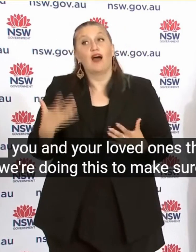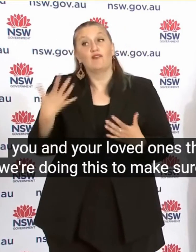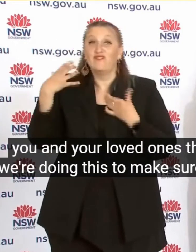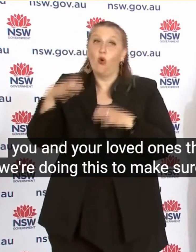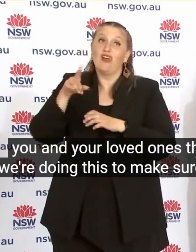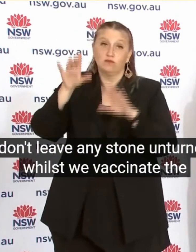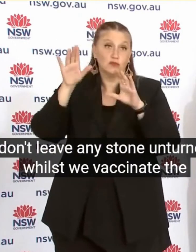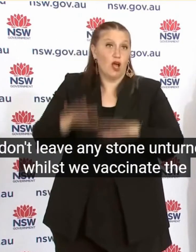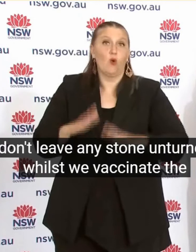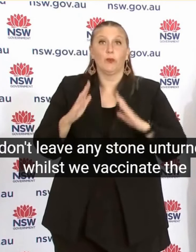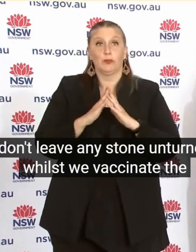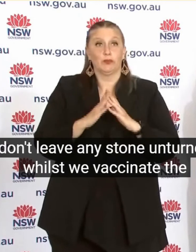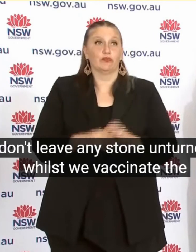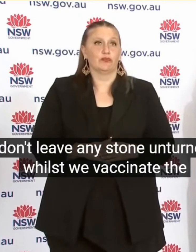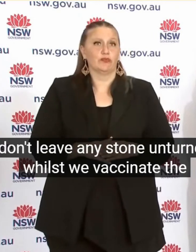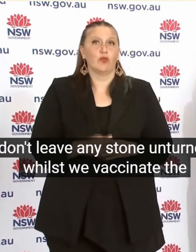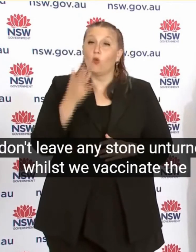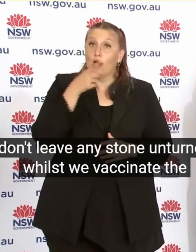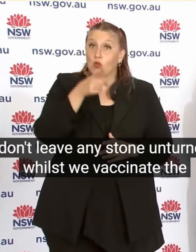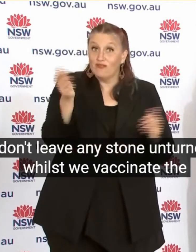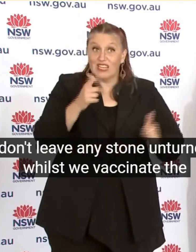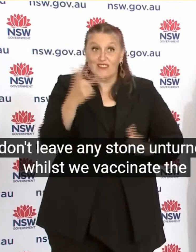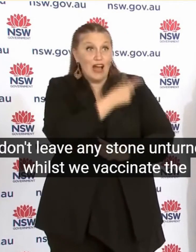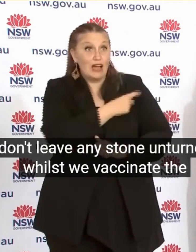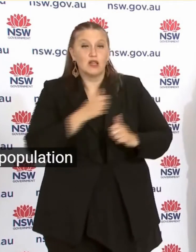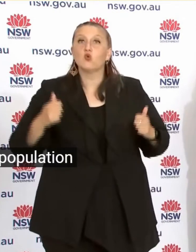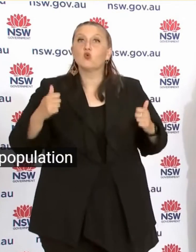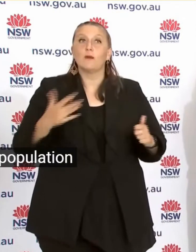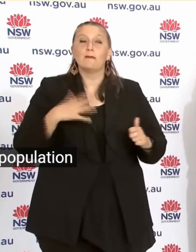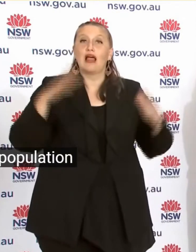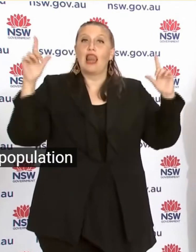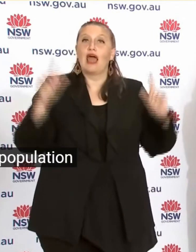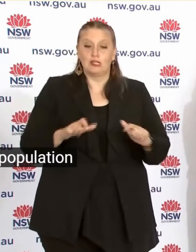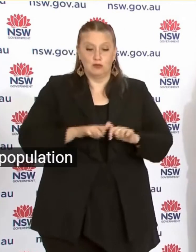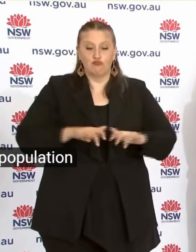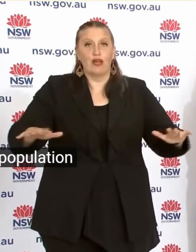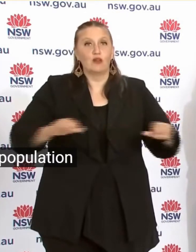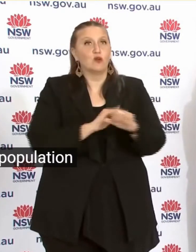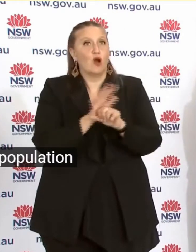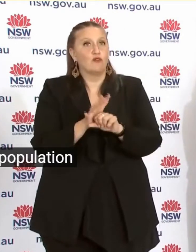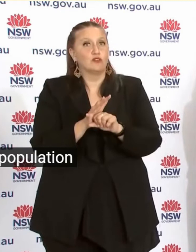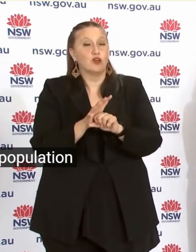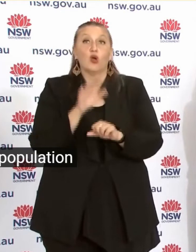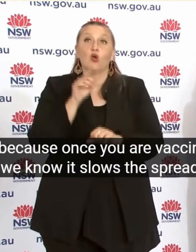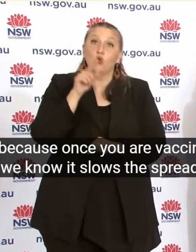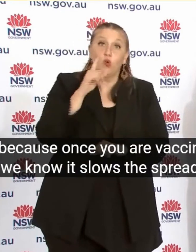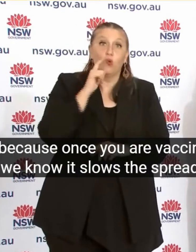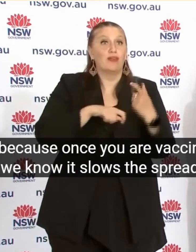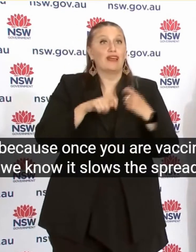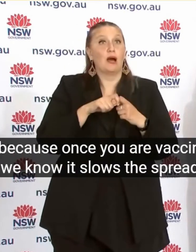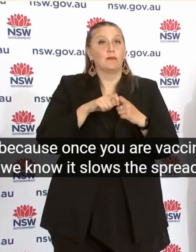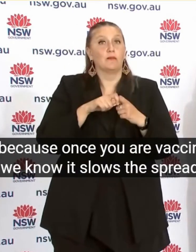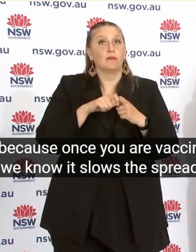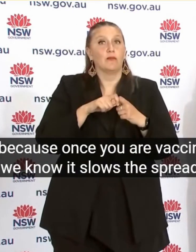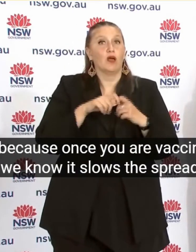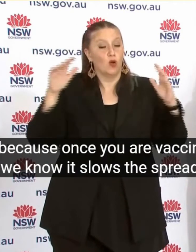ulation Because Once You're Vaccinated We Know It Slows The Spread And It Protects You Against Getting Into Hospital And It Protects Your Loved Ones So